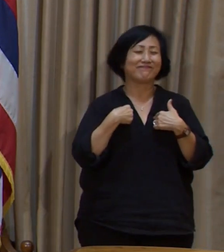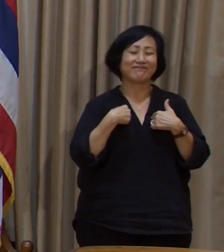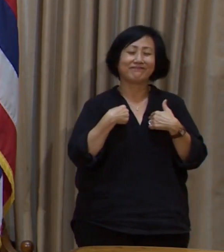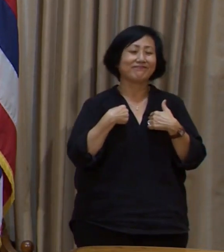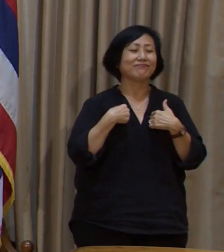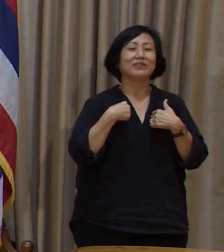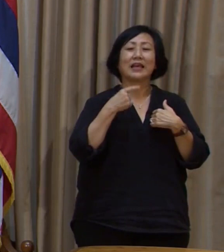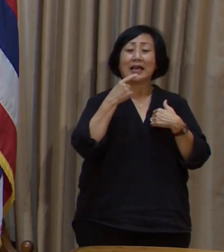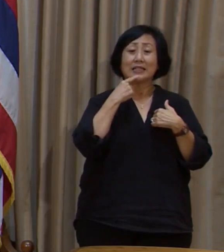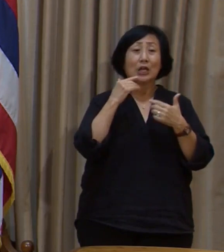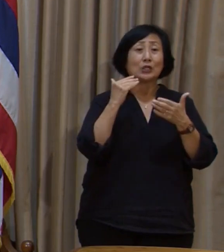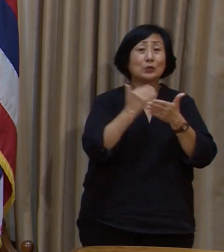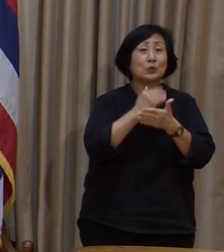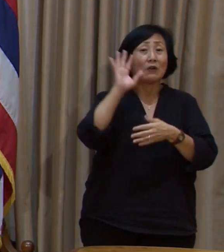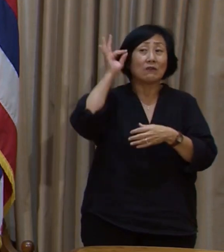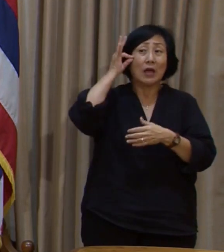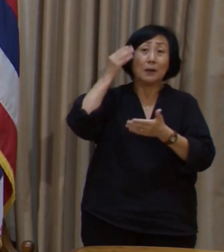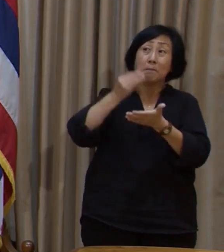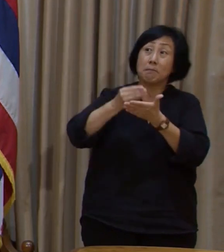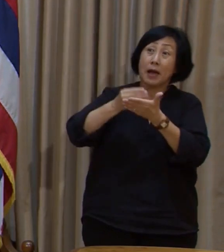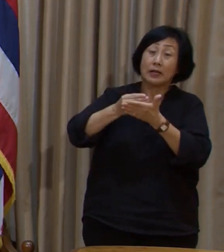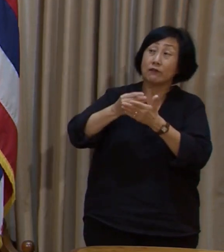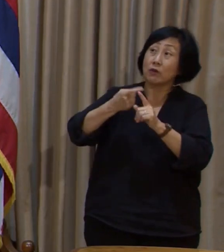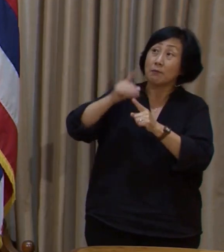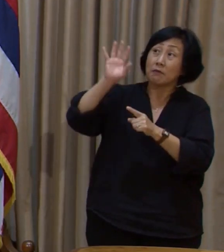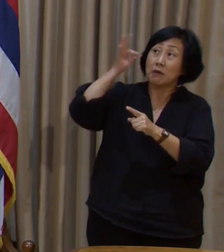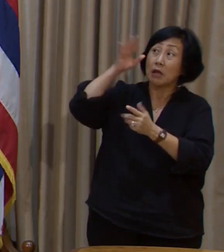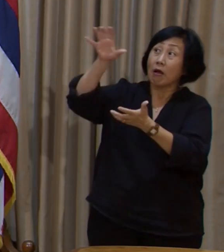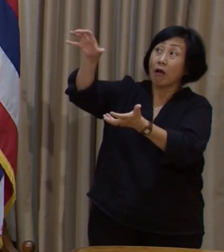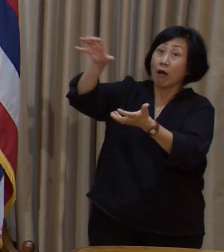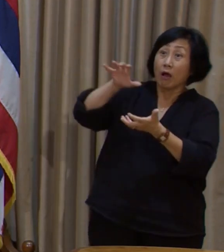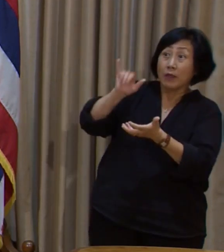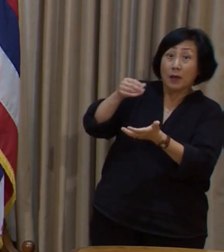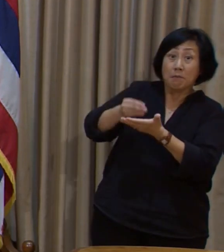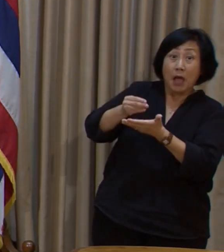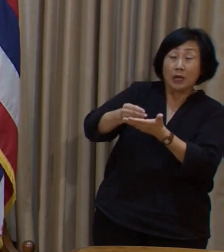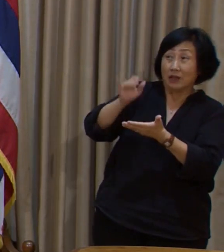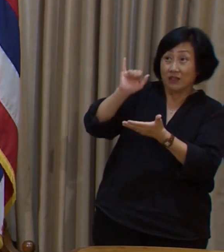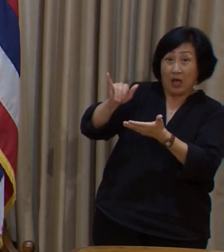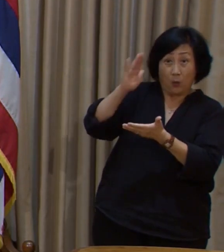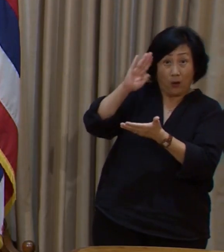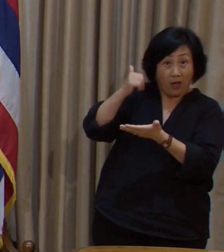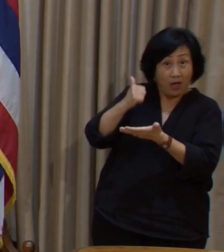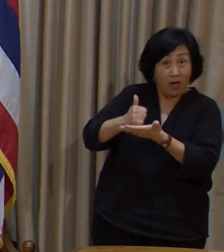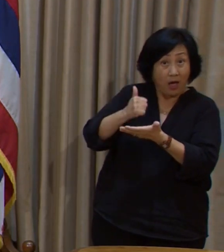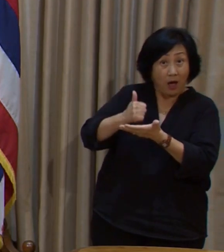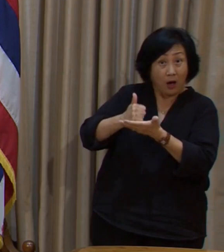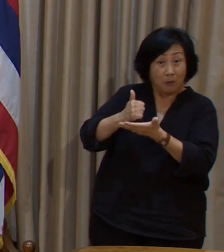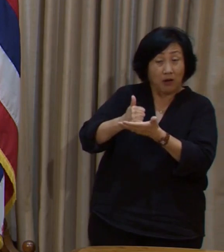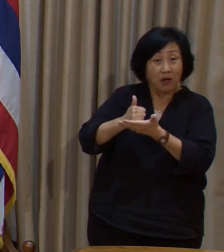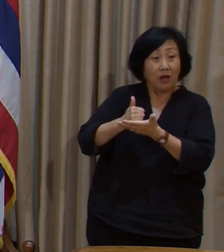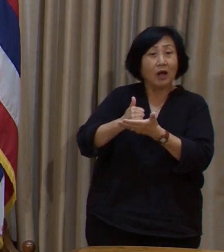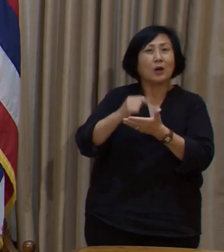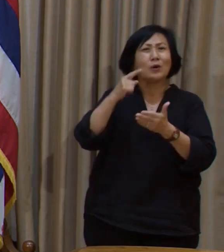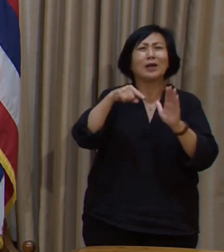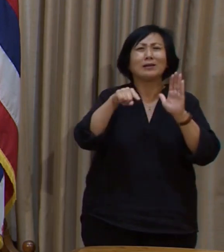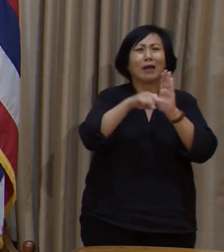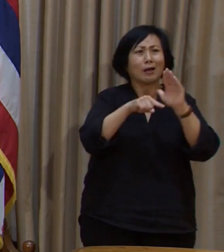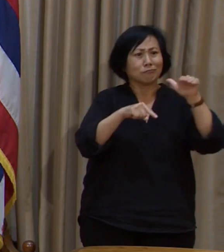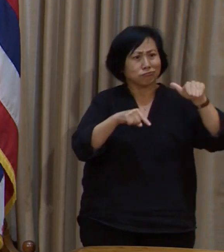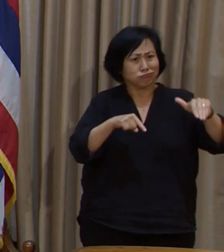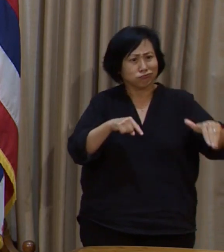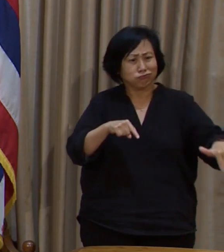any new federal stimulus funding we may receive will not make up for the massive budget